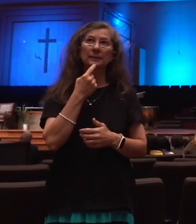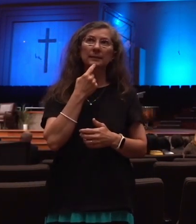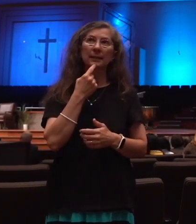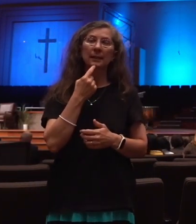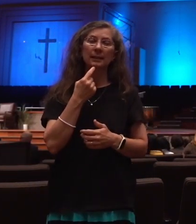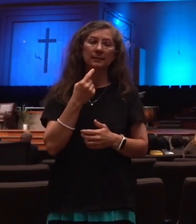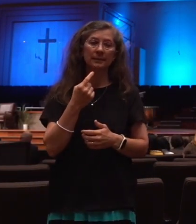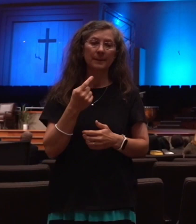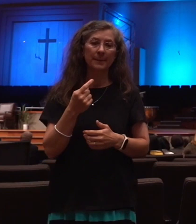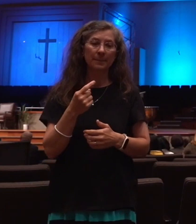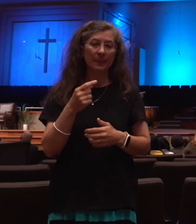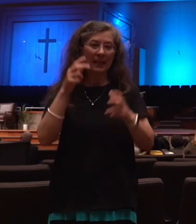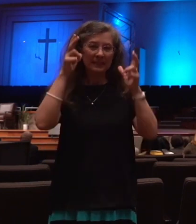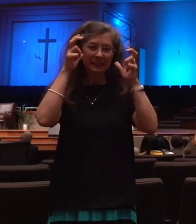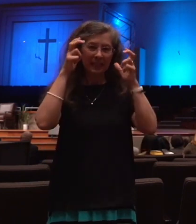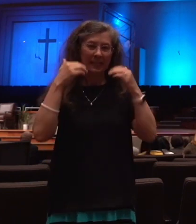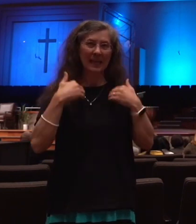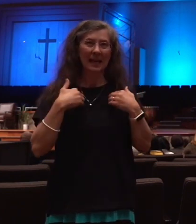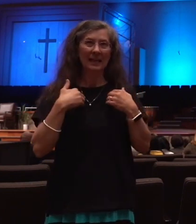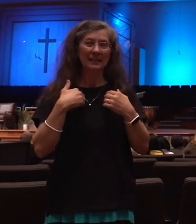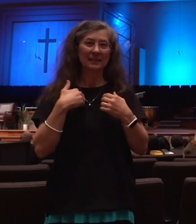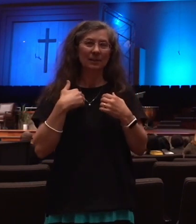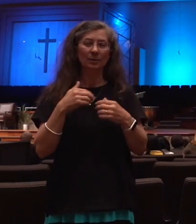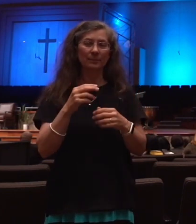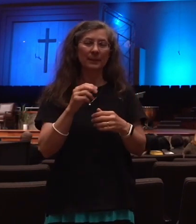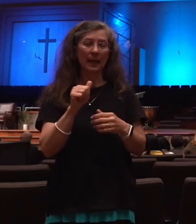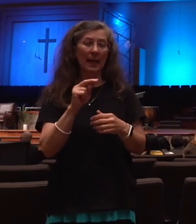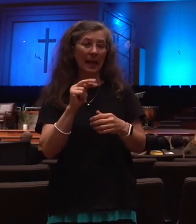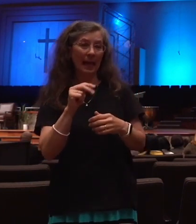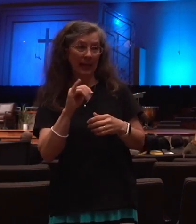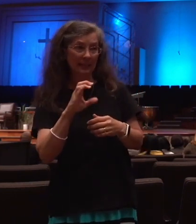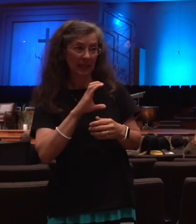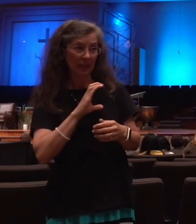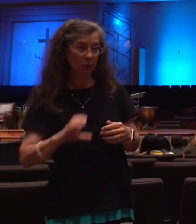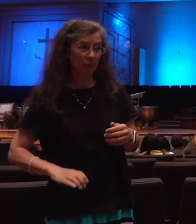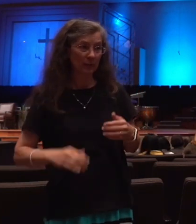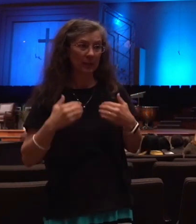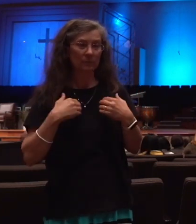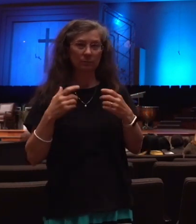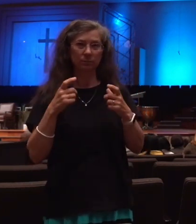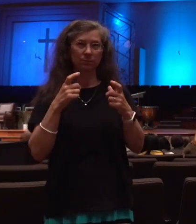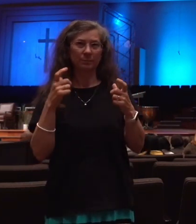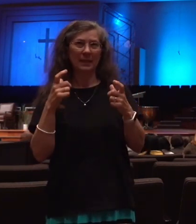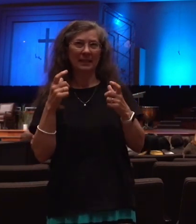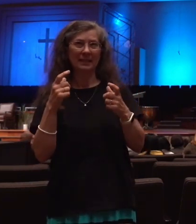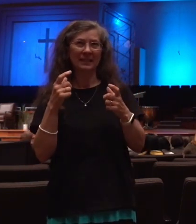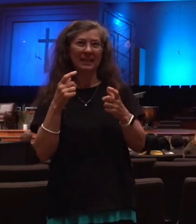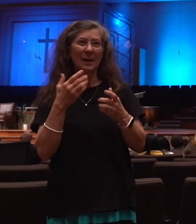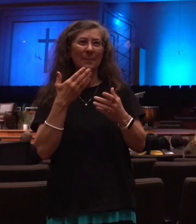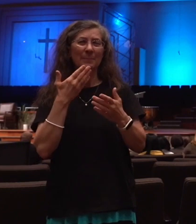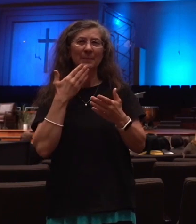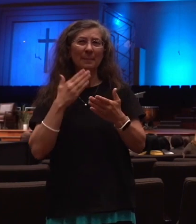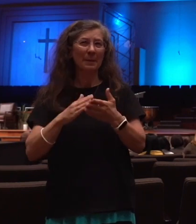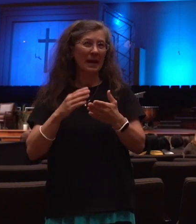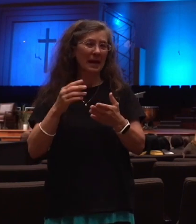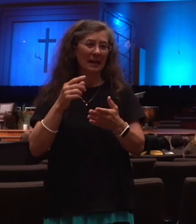a mouth speaking great things, speaking of the Antichrist, and blasphemings, and power was given unto him to continue